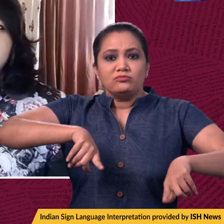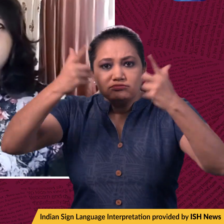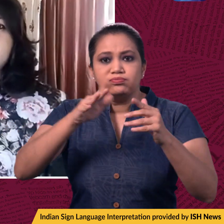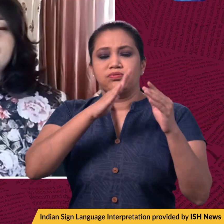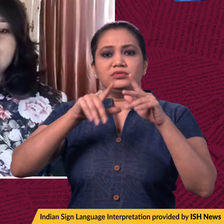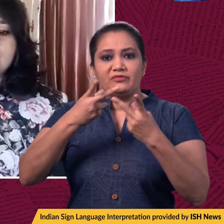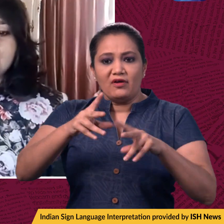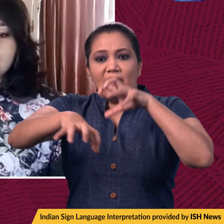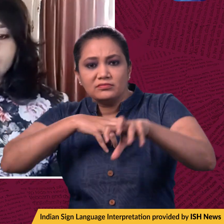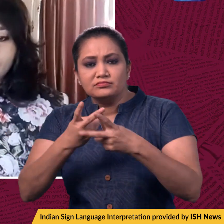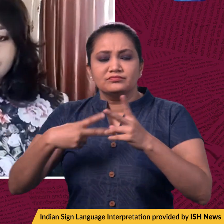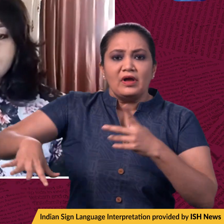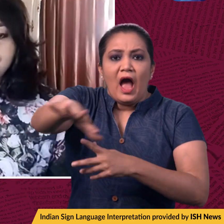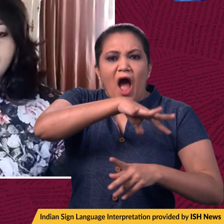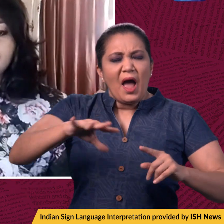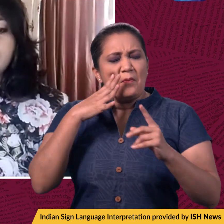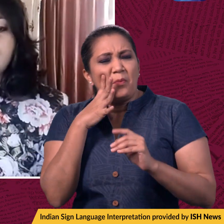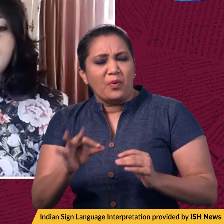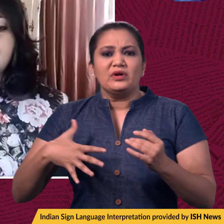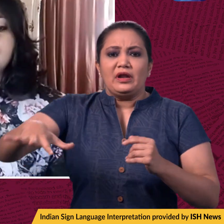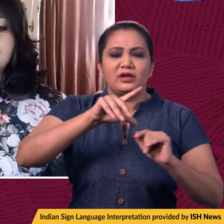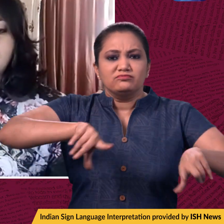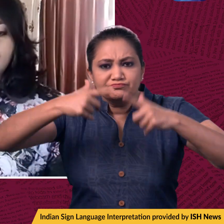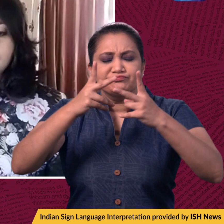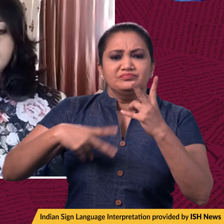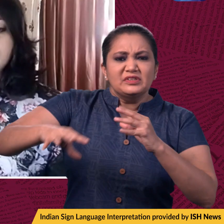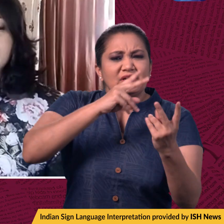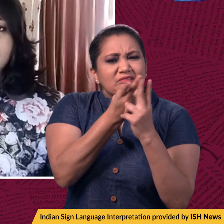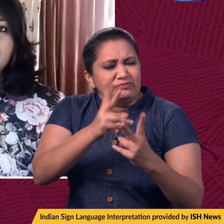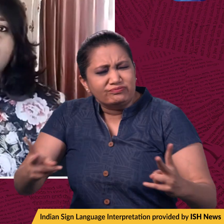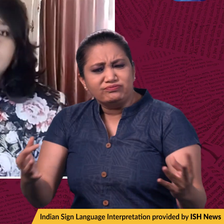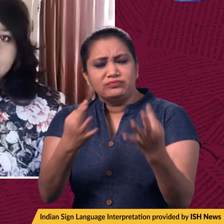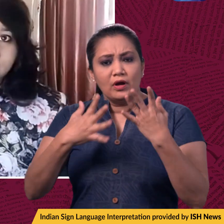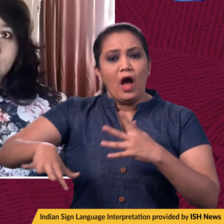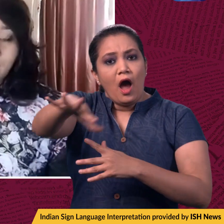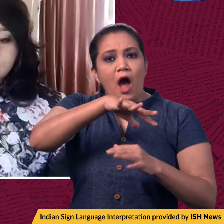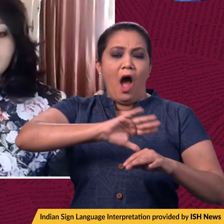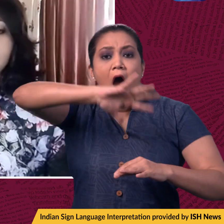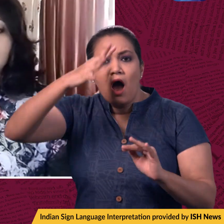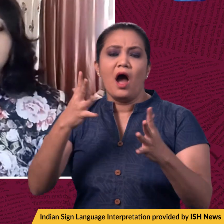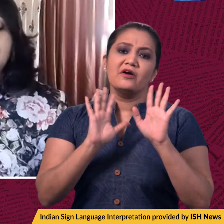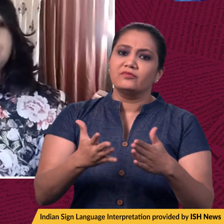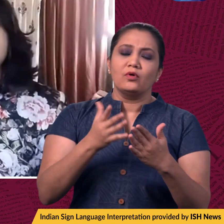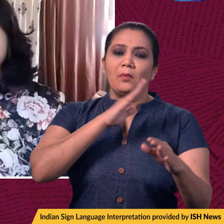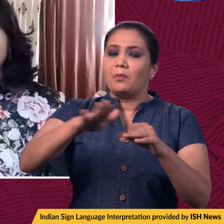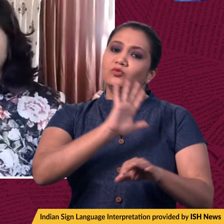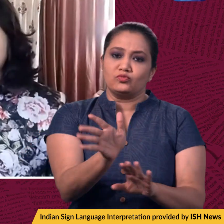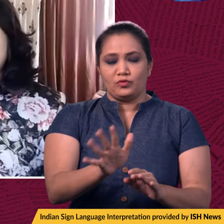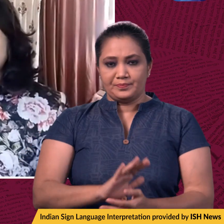in the ecologically fragile and biodiversity-rich Western Guards. Now, environmentalists in Goa have